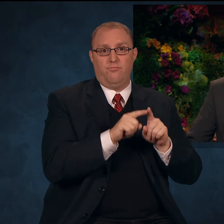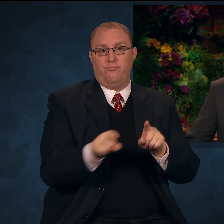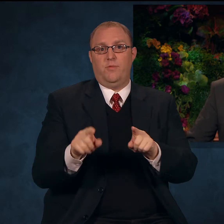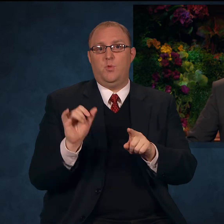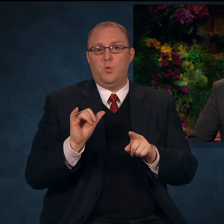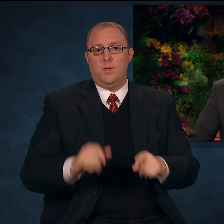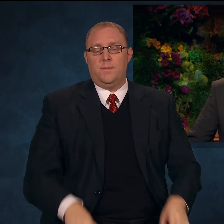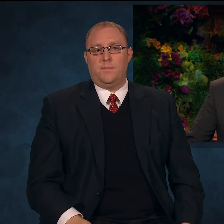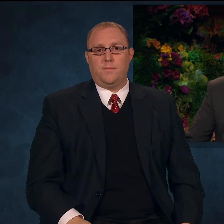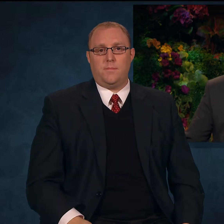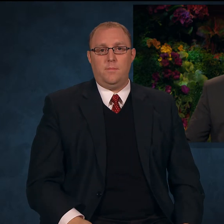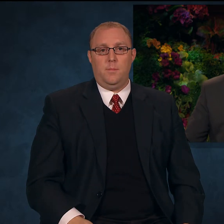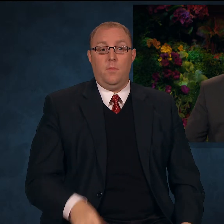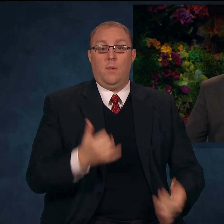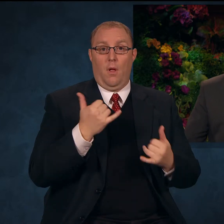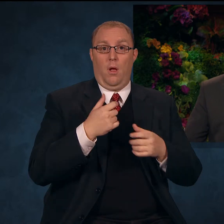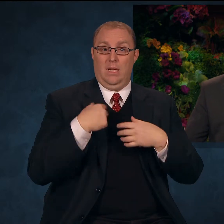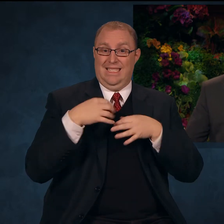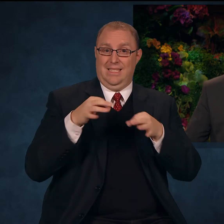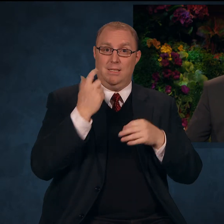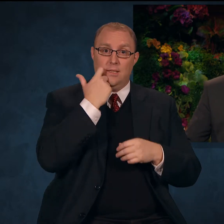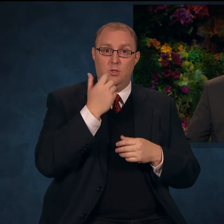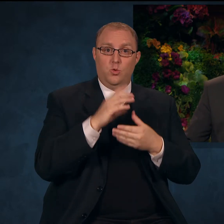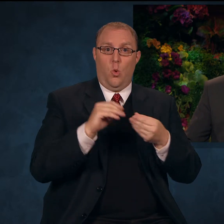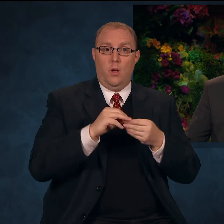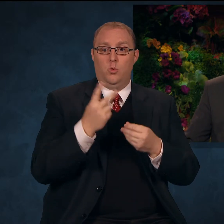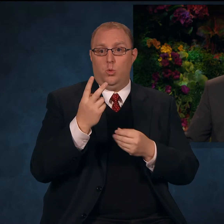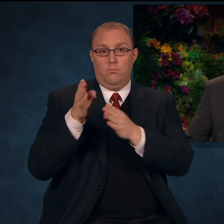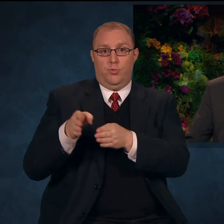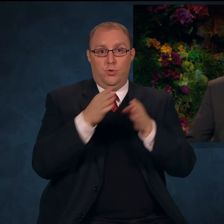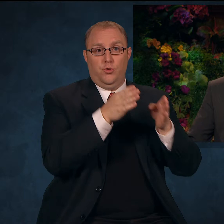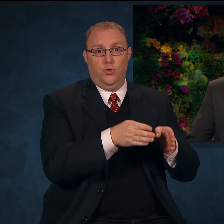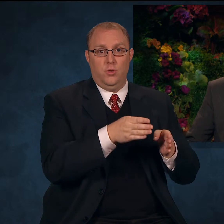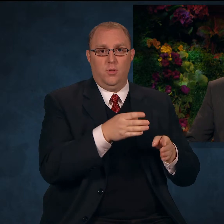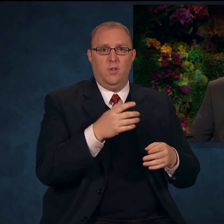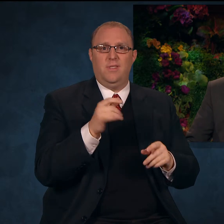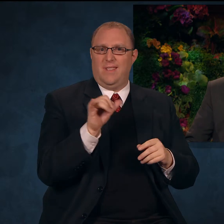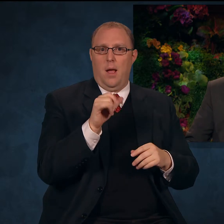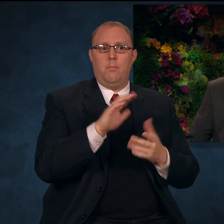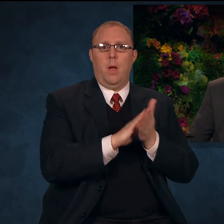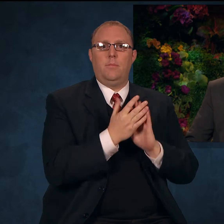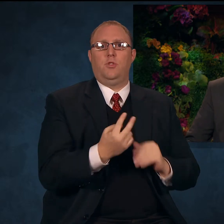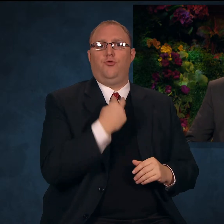These two men became trapped in unseen riptides and brought many with them.